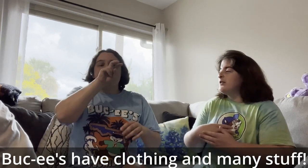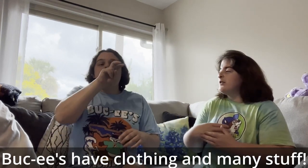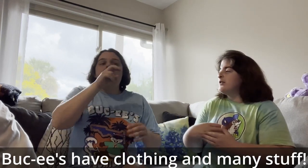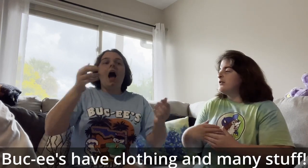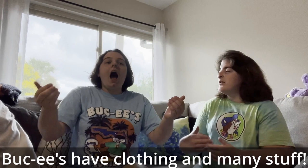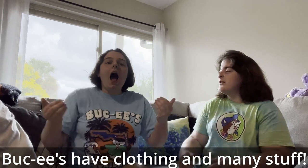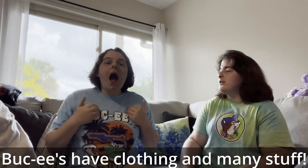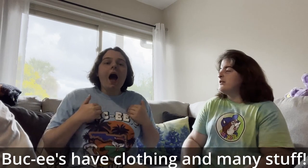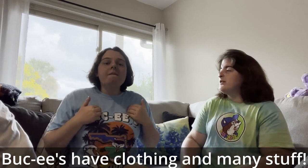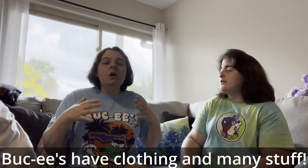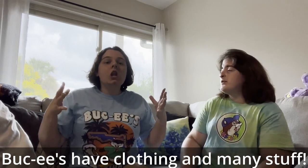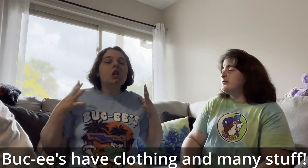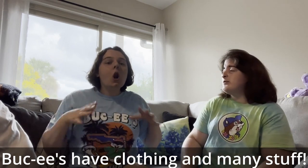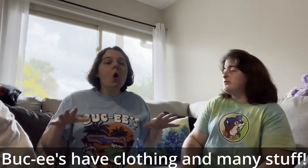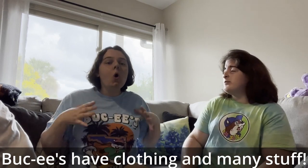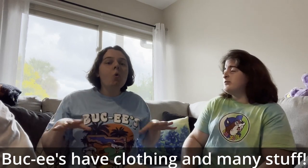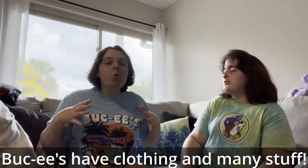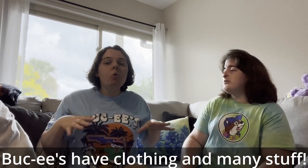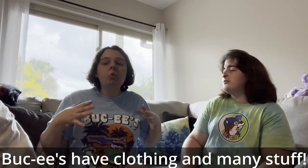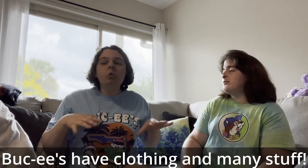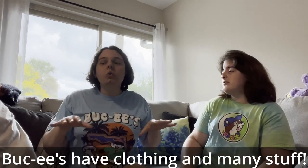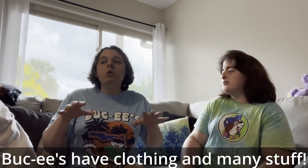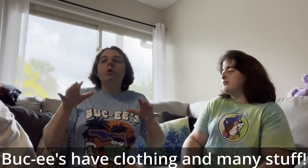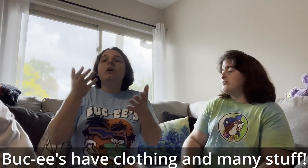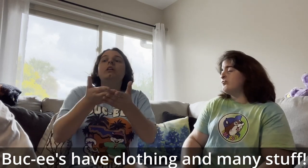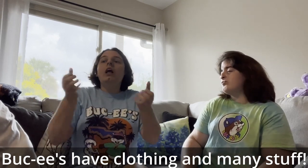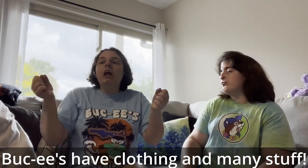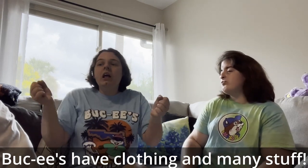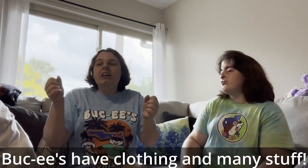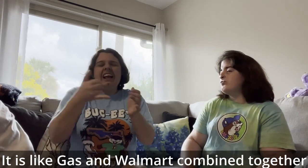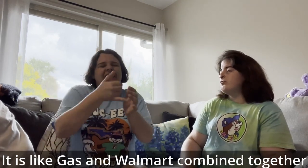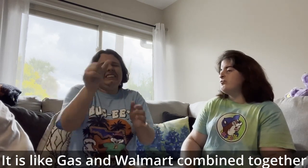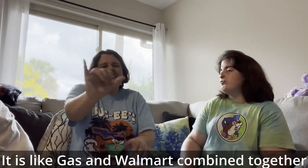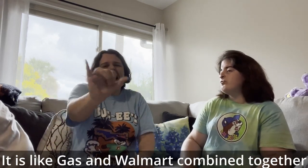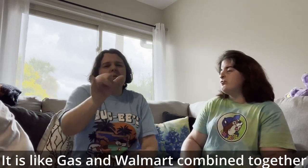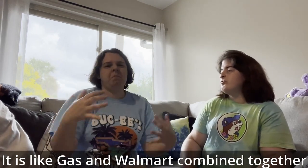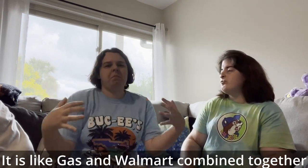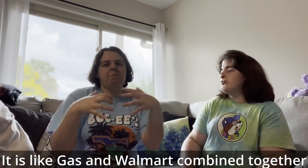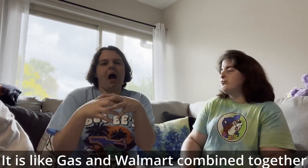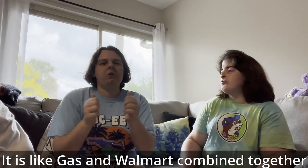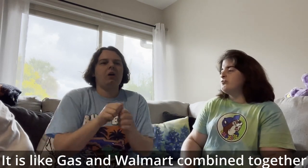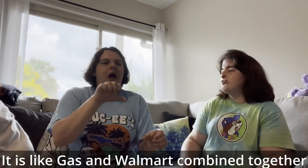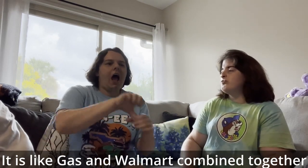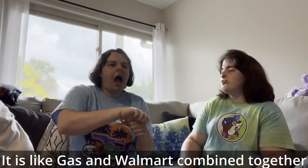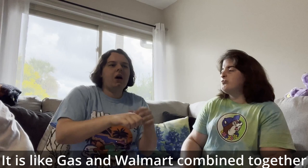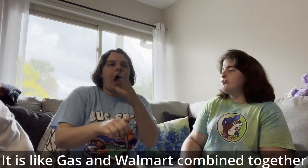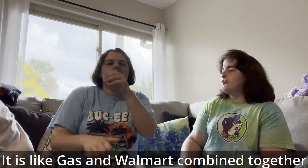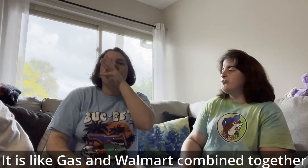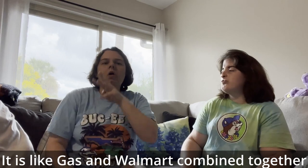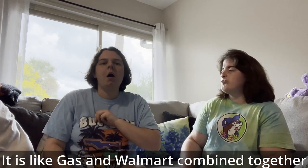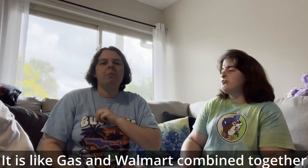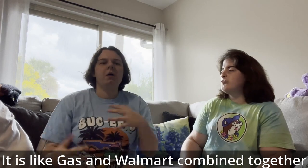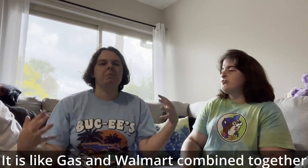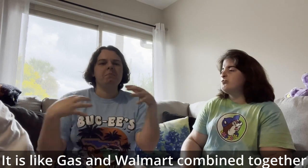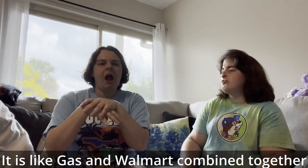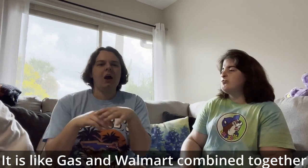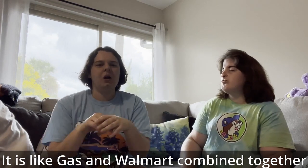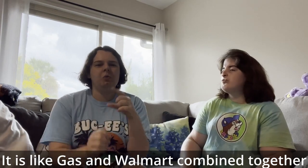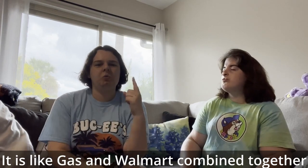because I don't see it yet. but I don't know if it's